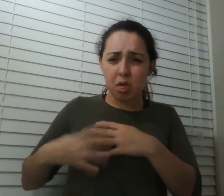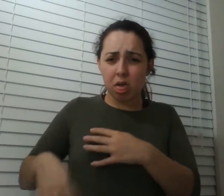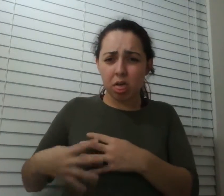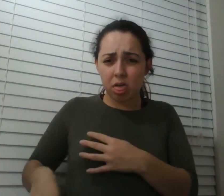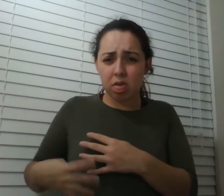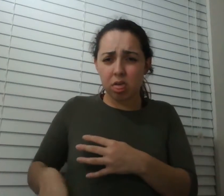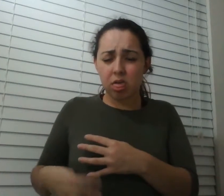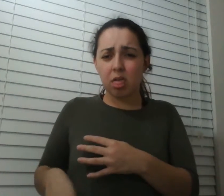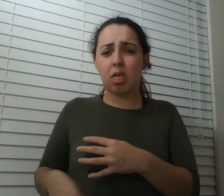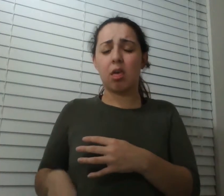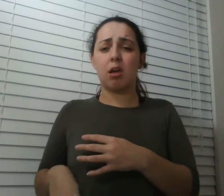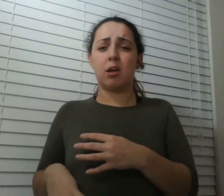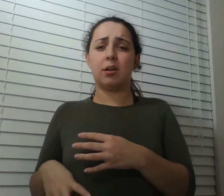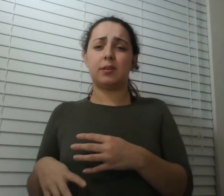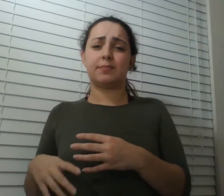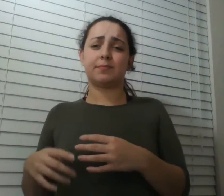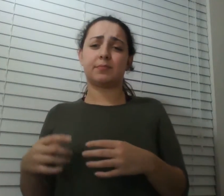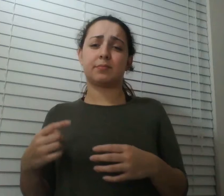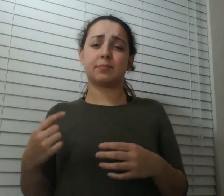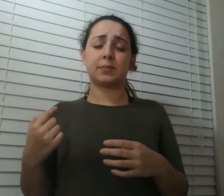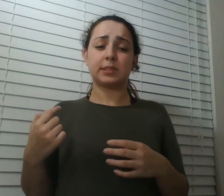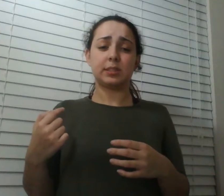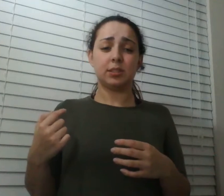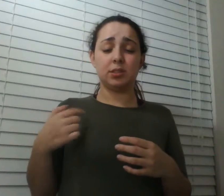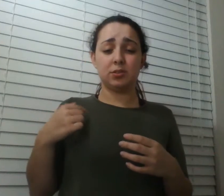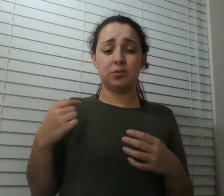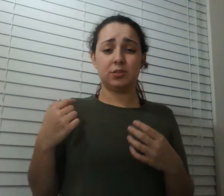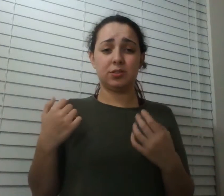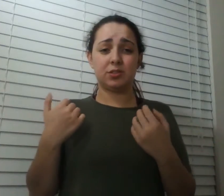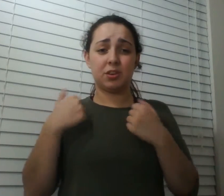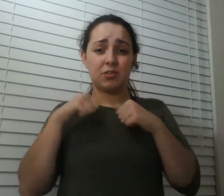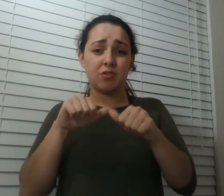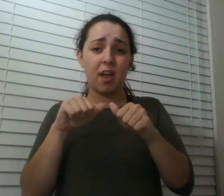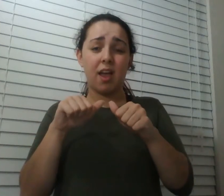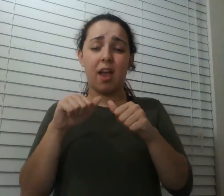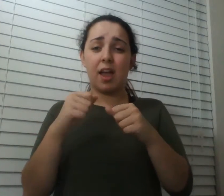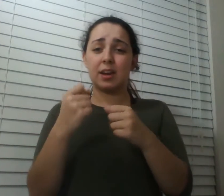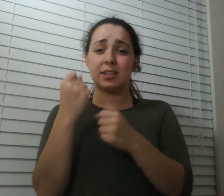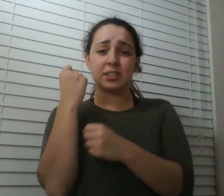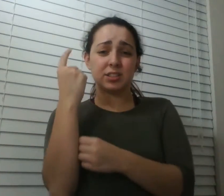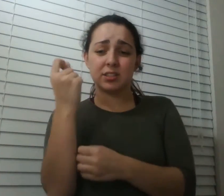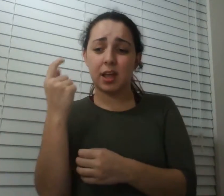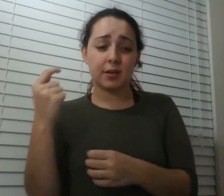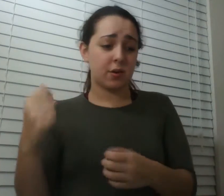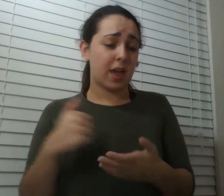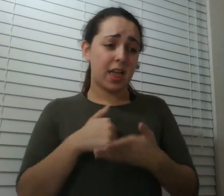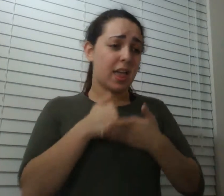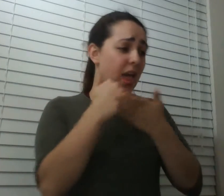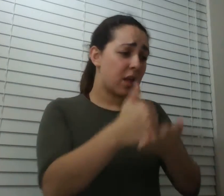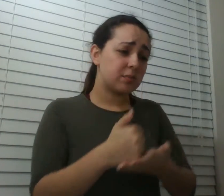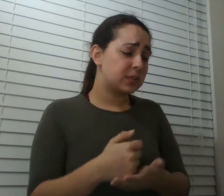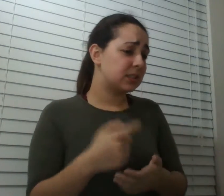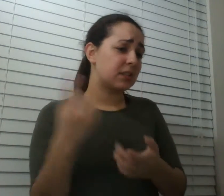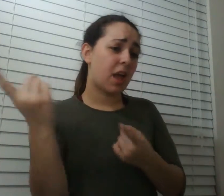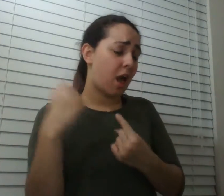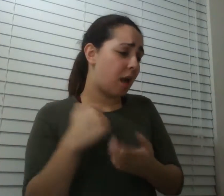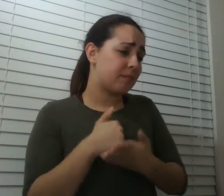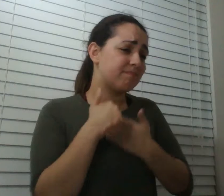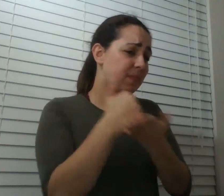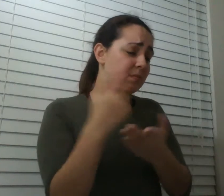and i was trying to get jeff to understand that help was coming and i kept saying um you're gonna be